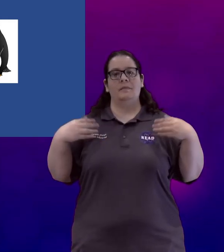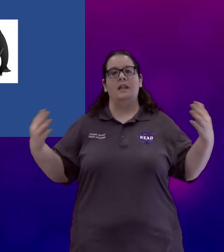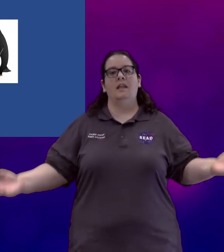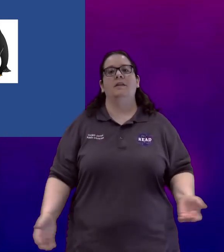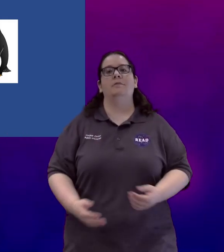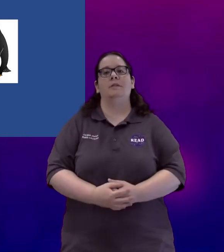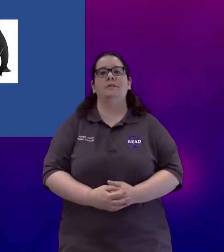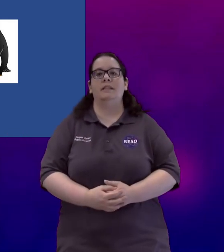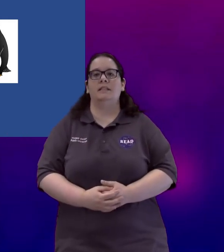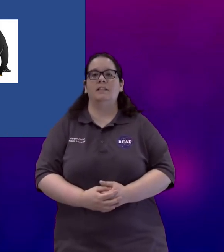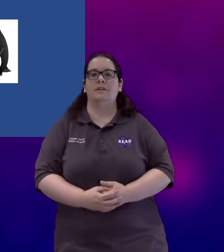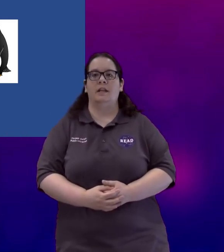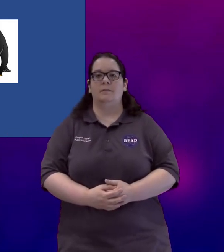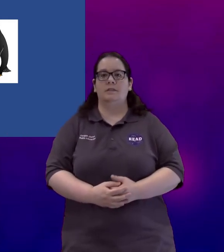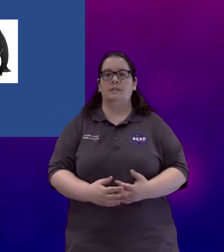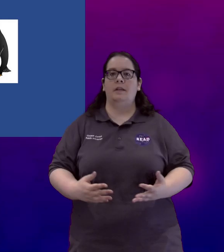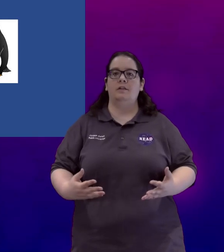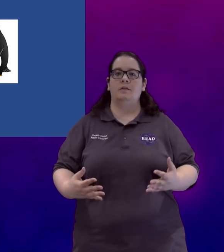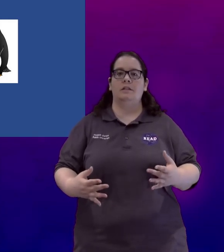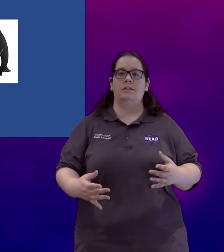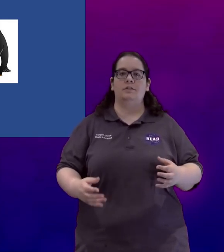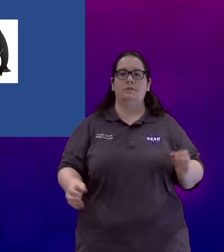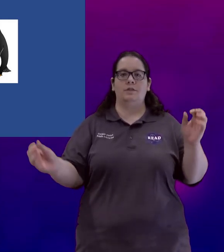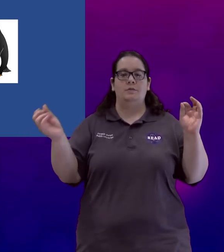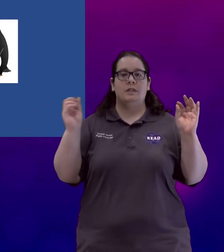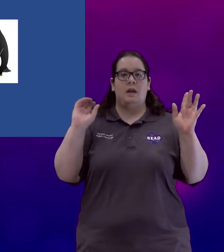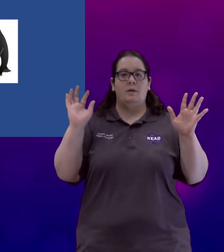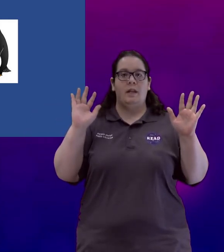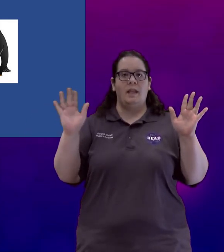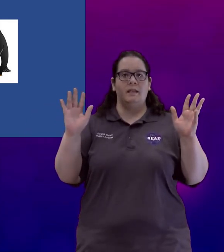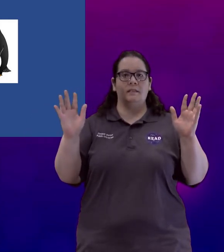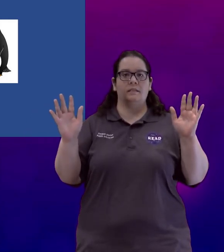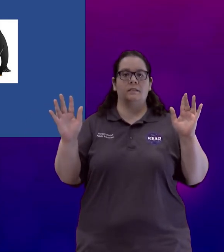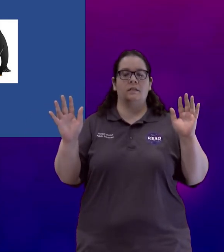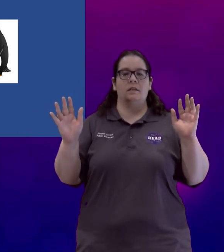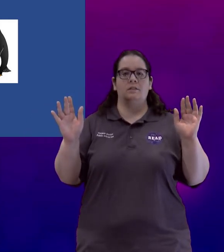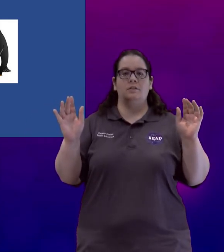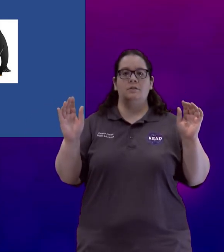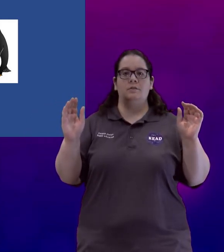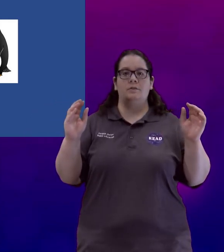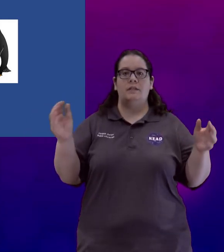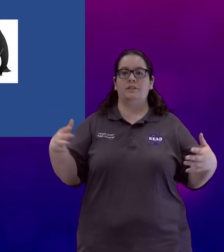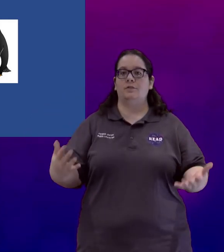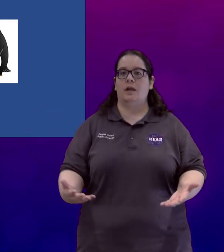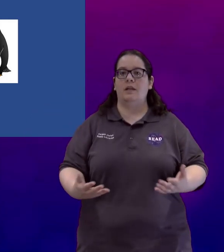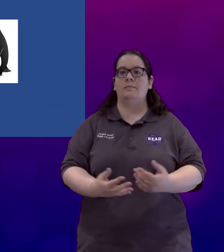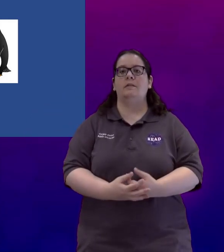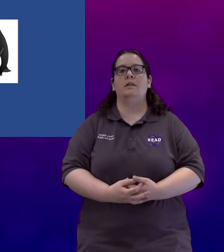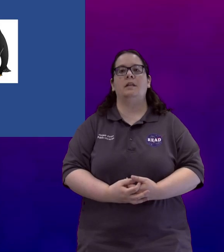Now when we're doing these signs for animals, the main goal is to use our hands to try to describe a